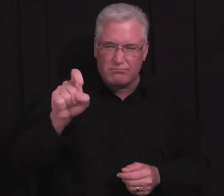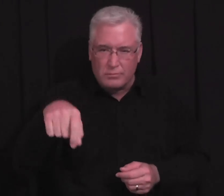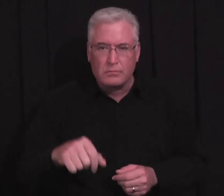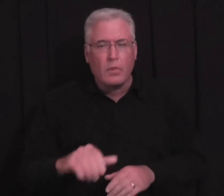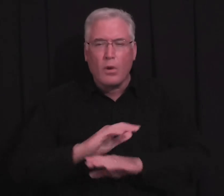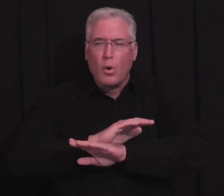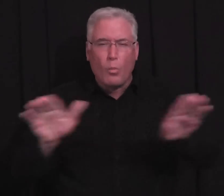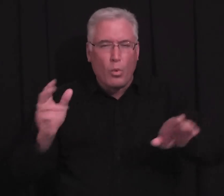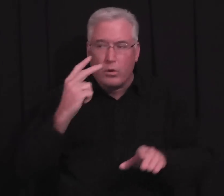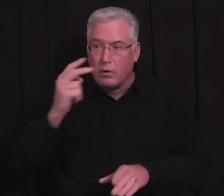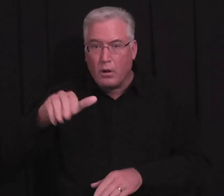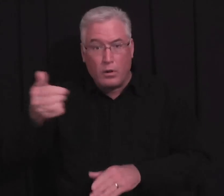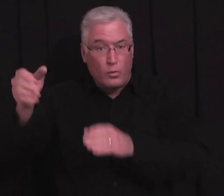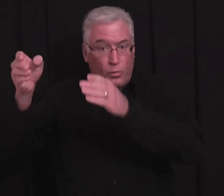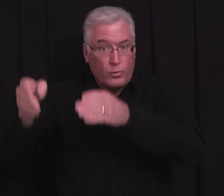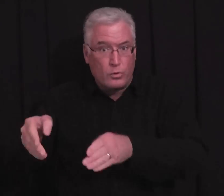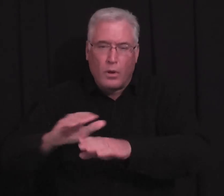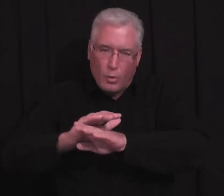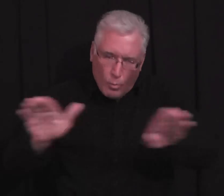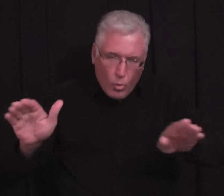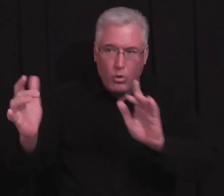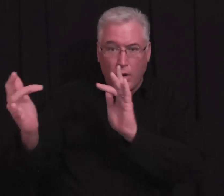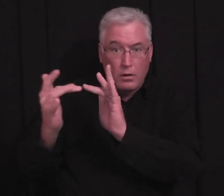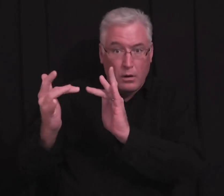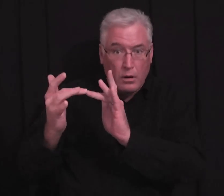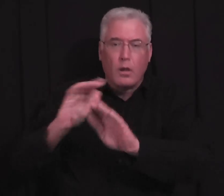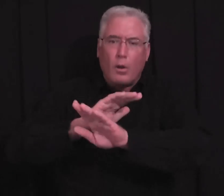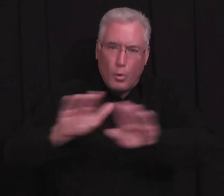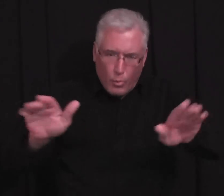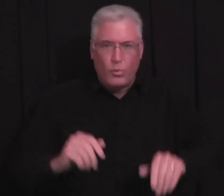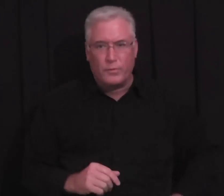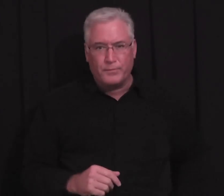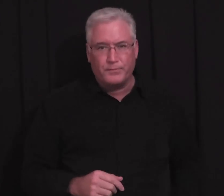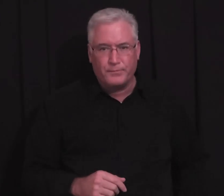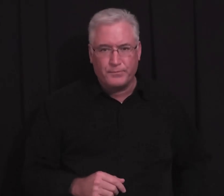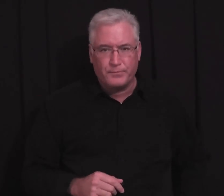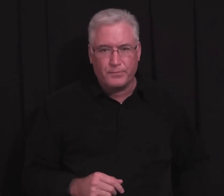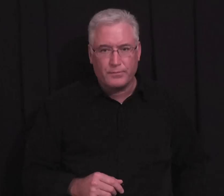you just cut that other person off, don't see that other person, don't get in contact with them, nothing.